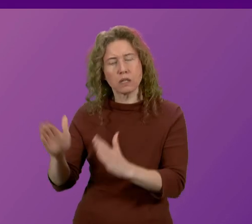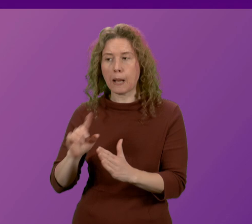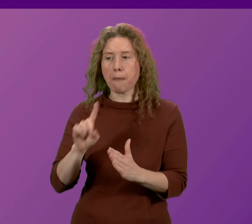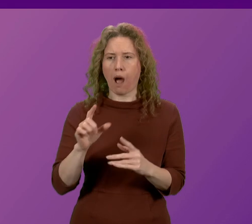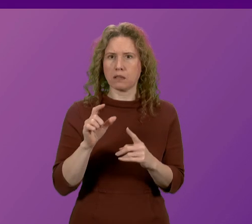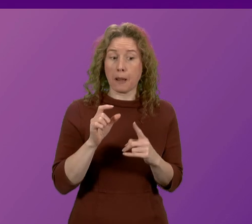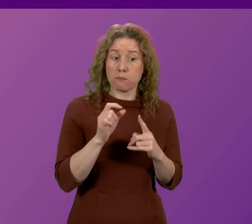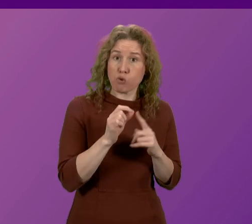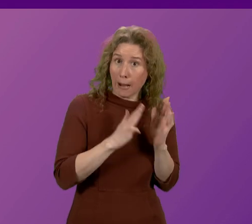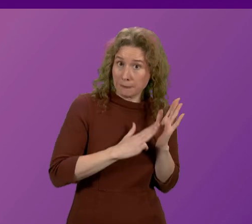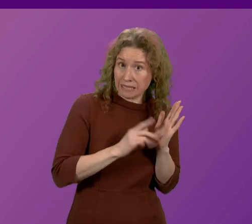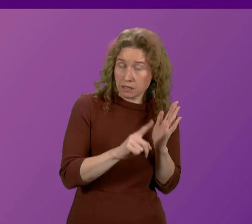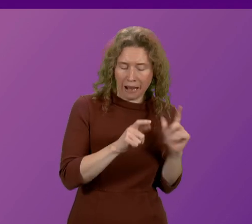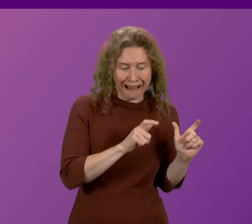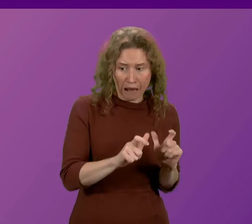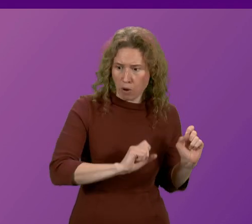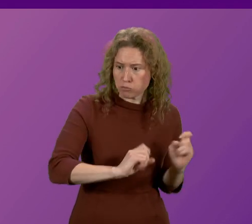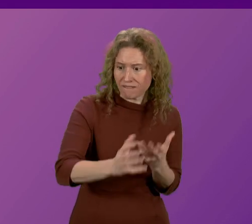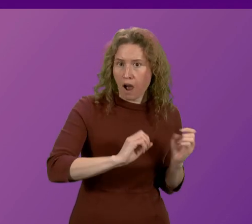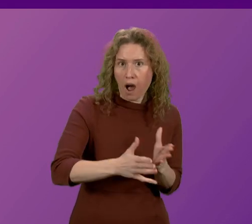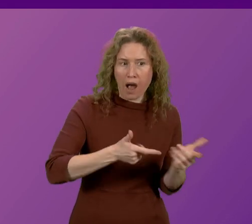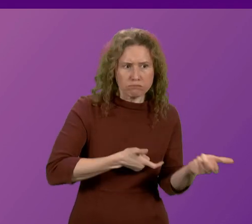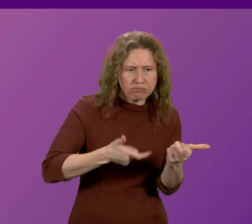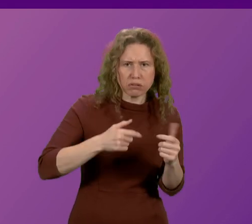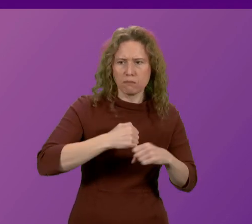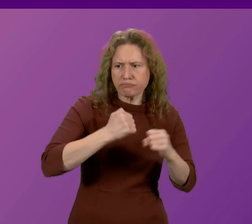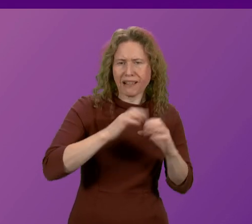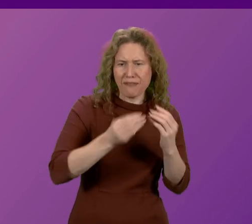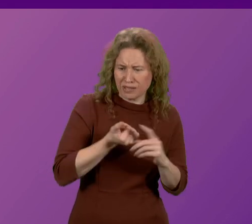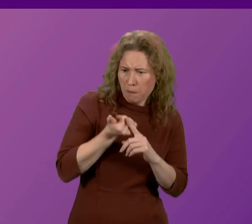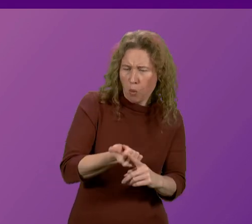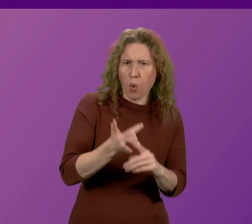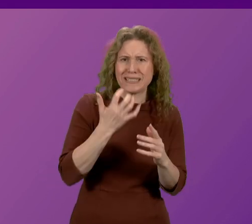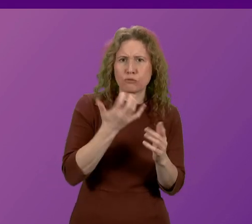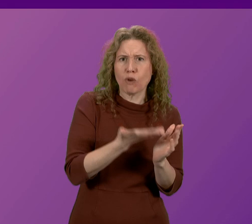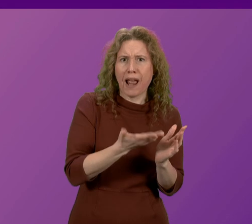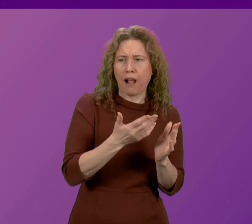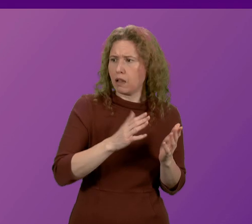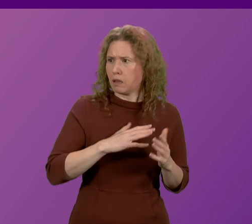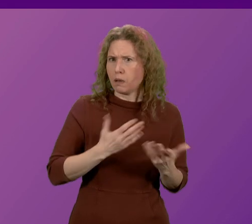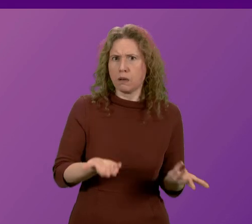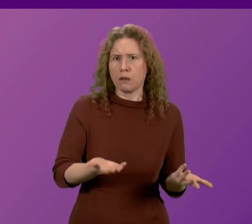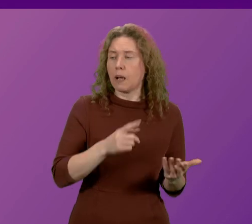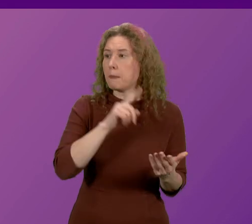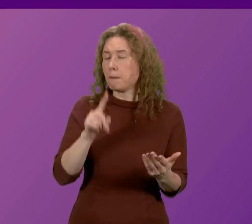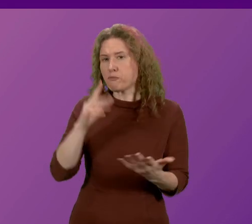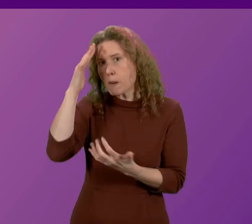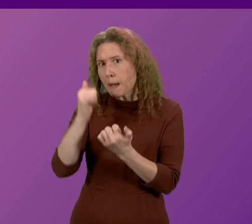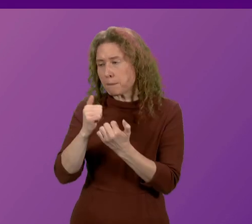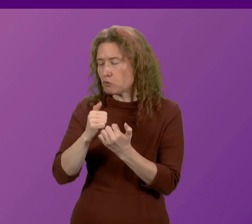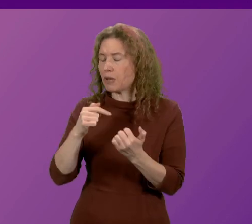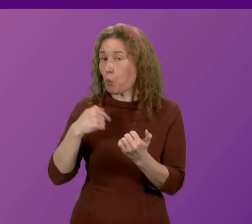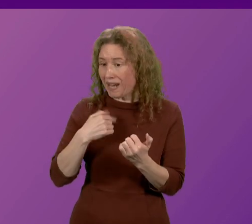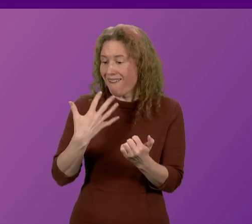Minister continues to provide arms and political support to Israel, regardless of the consequences. Remembering that there are